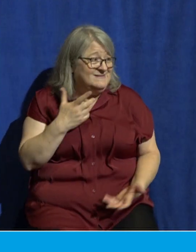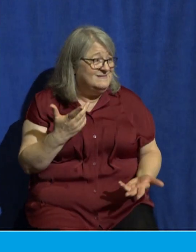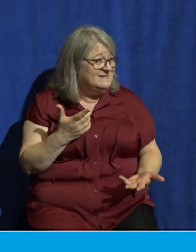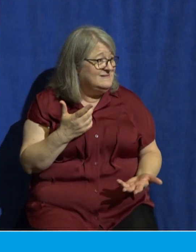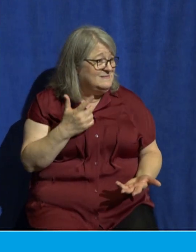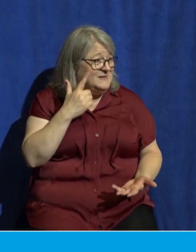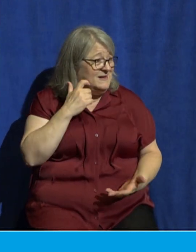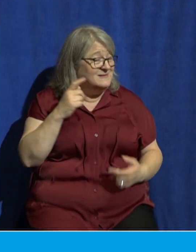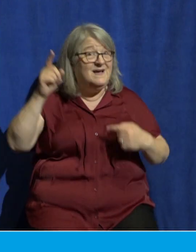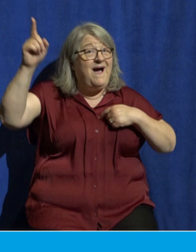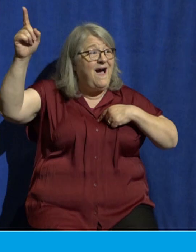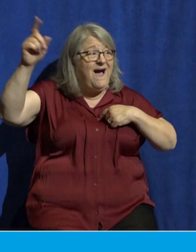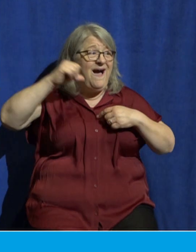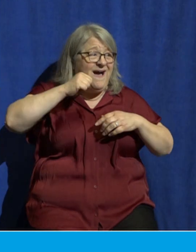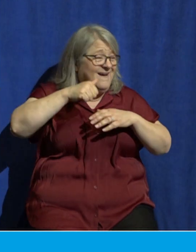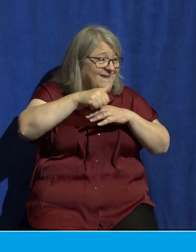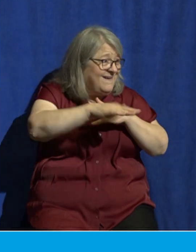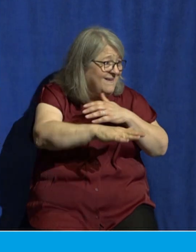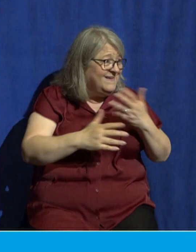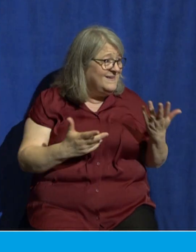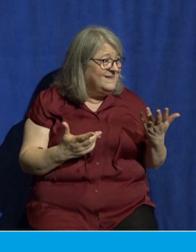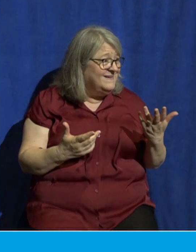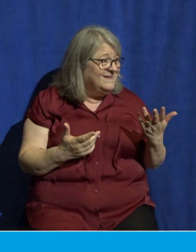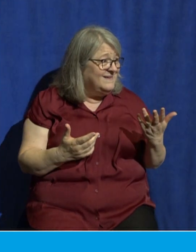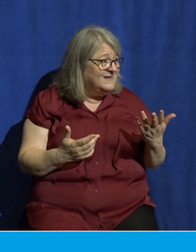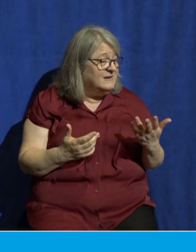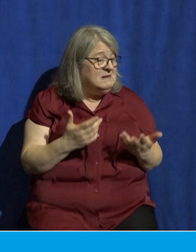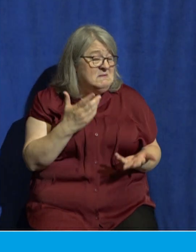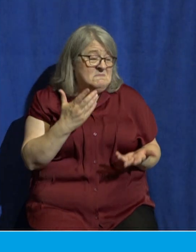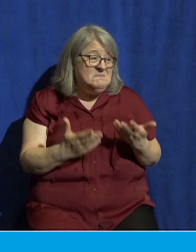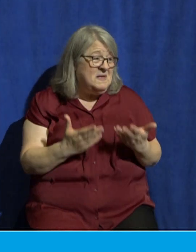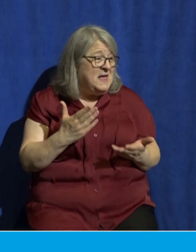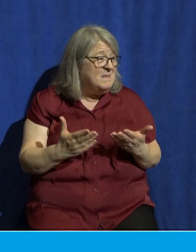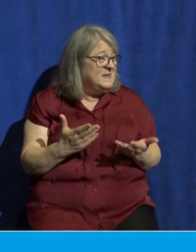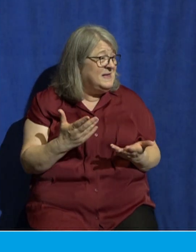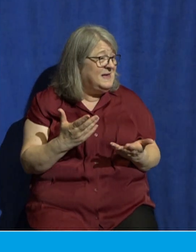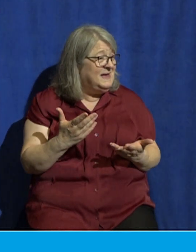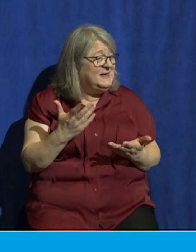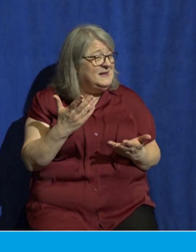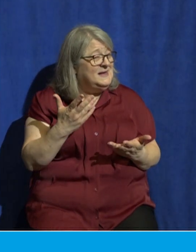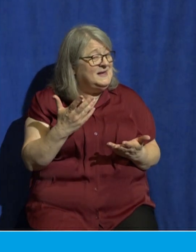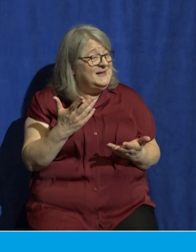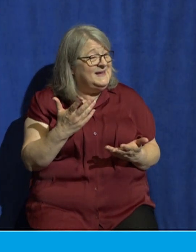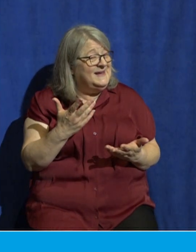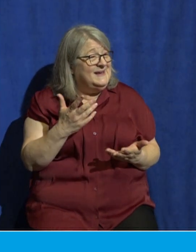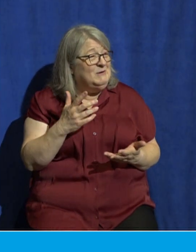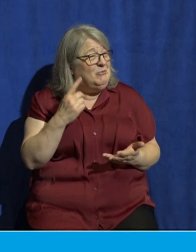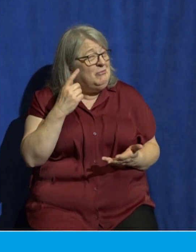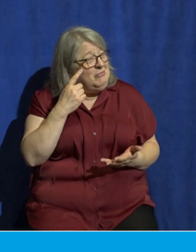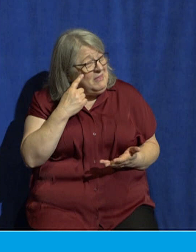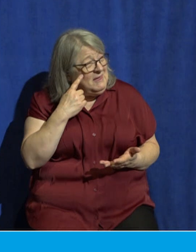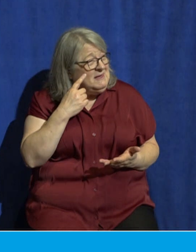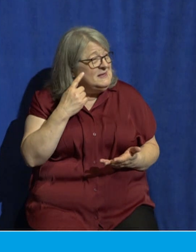what they're prophesying even though it scratches an itch even though it